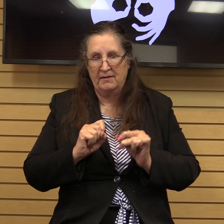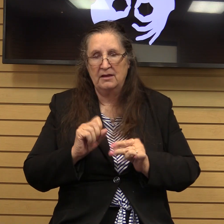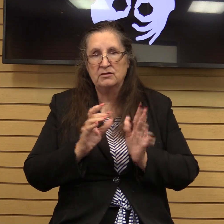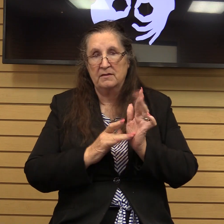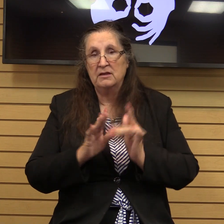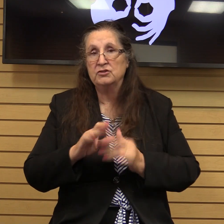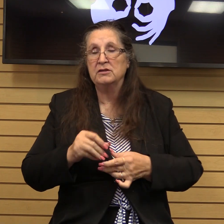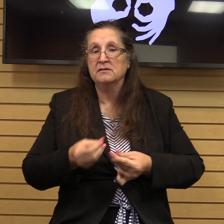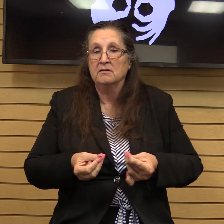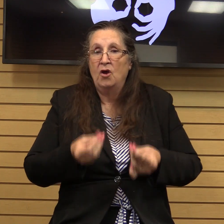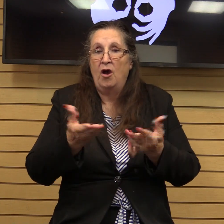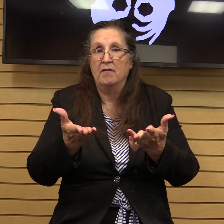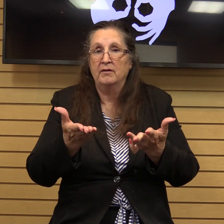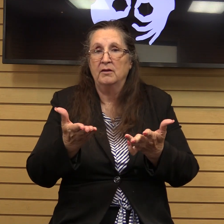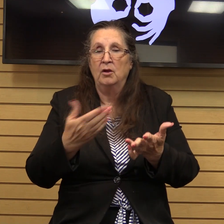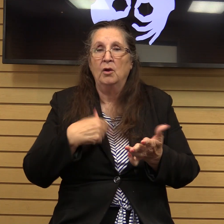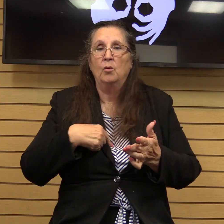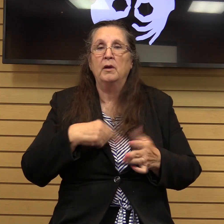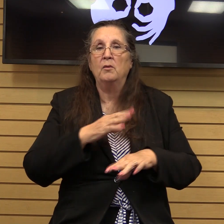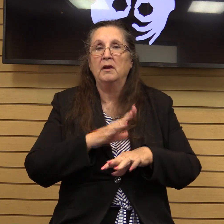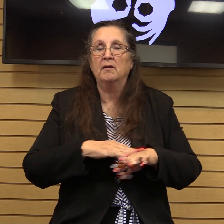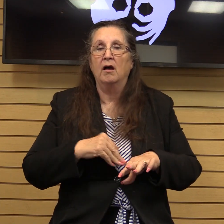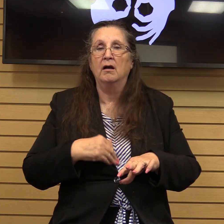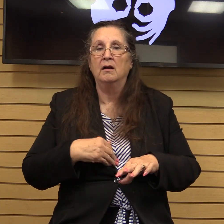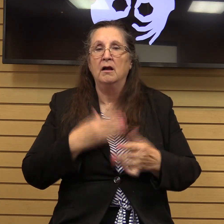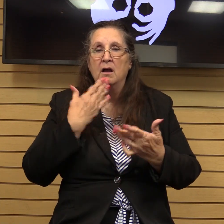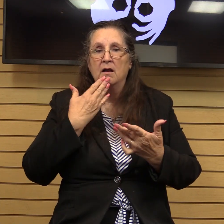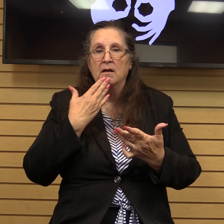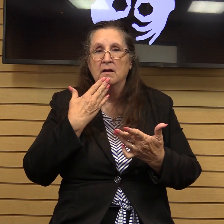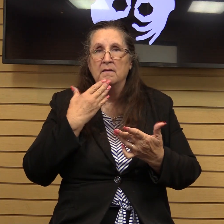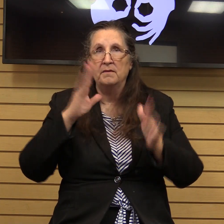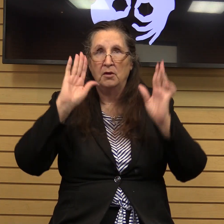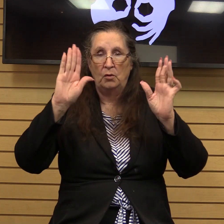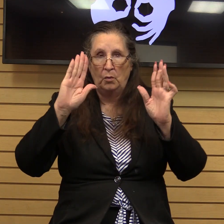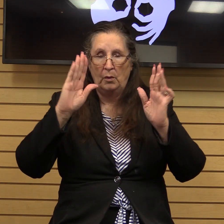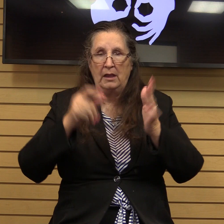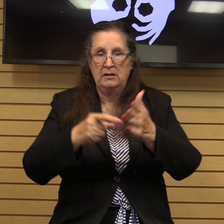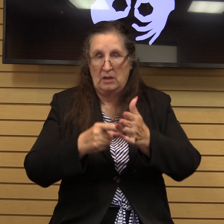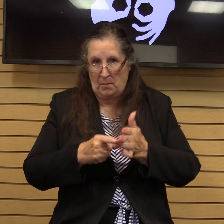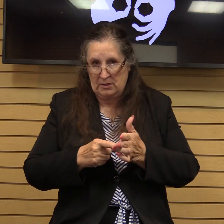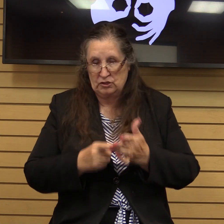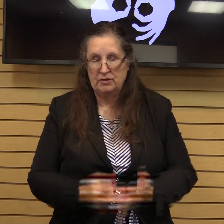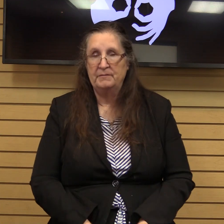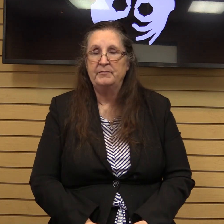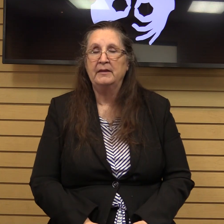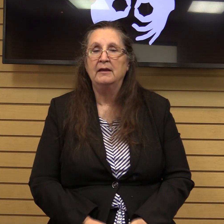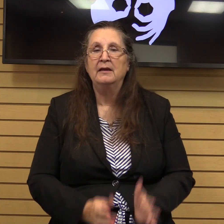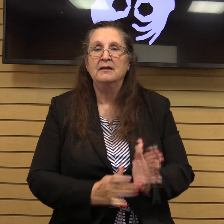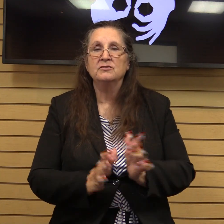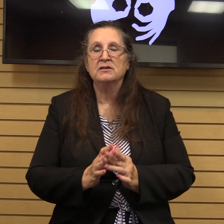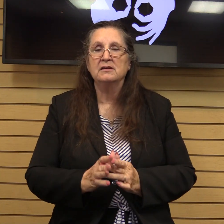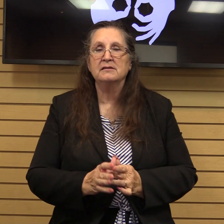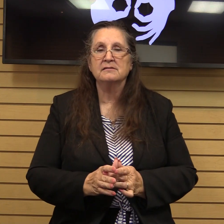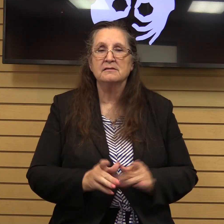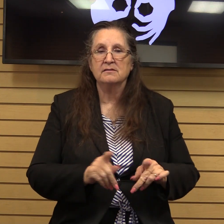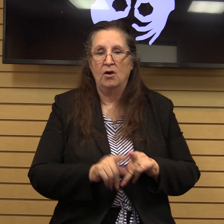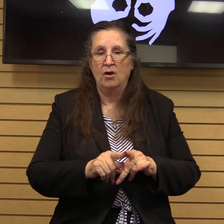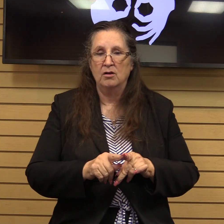also what we would call the good or the great commission Jesus also instructs us to do the same